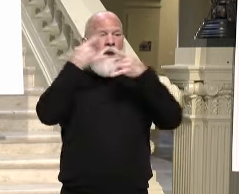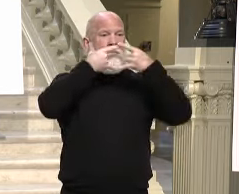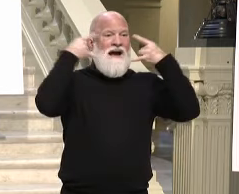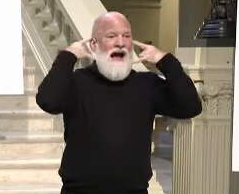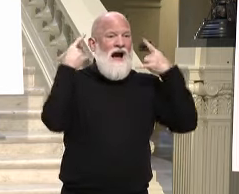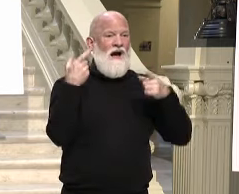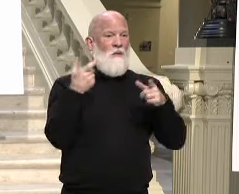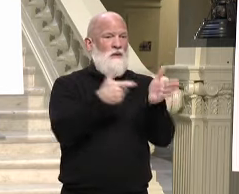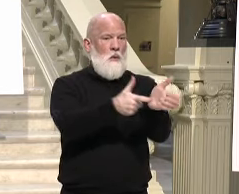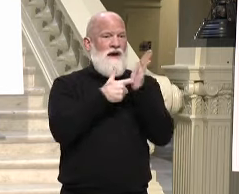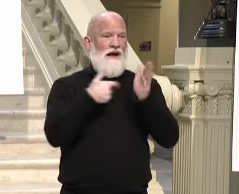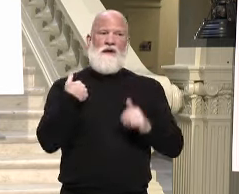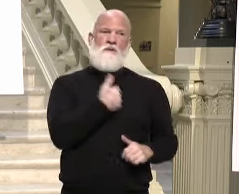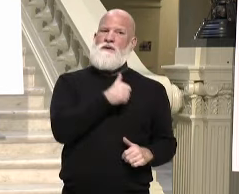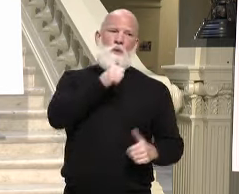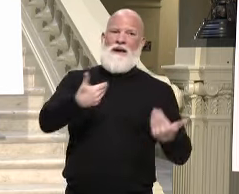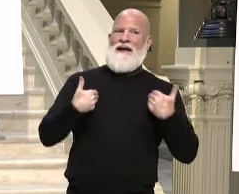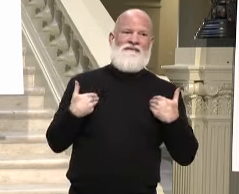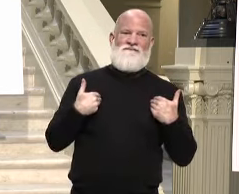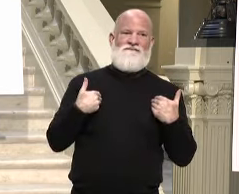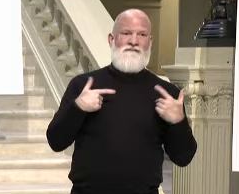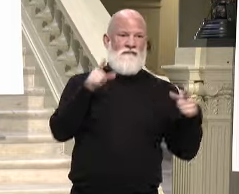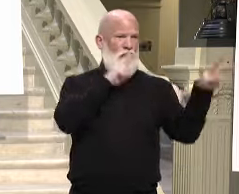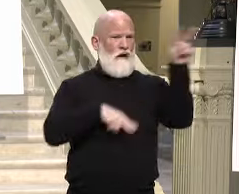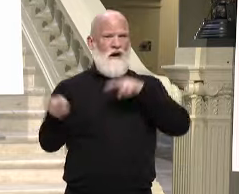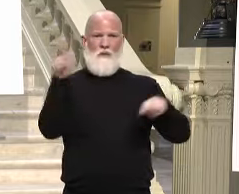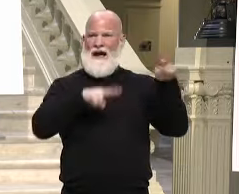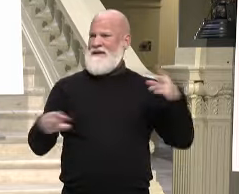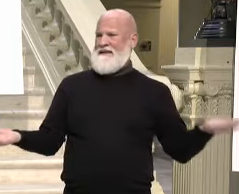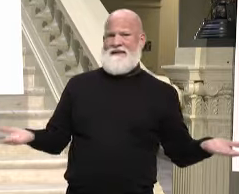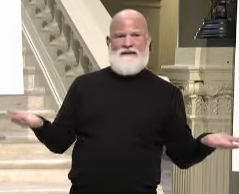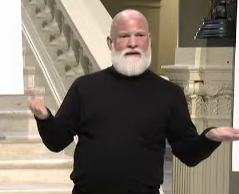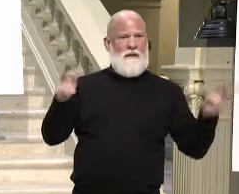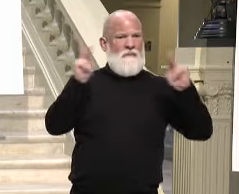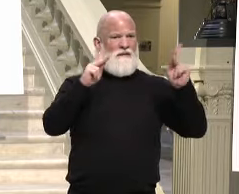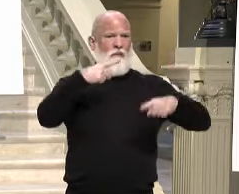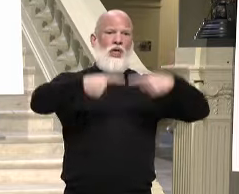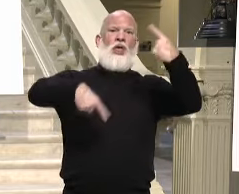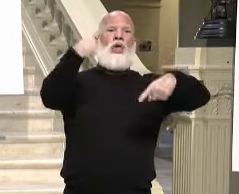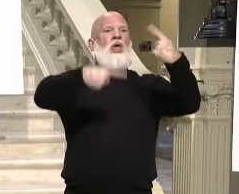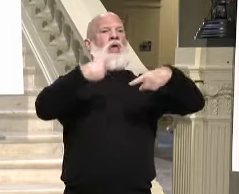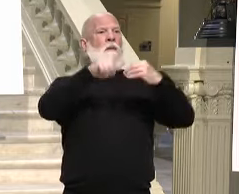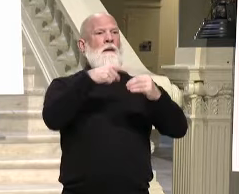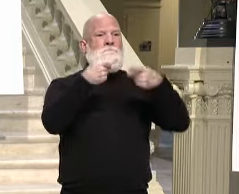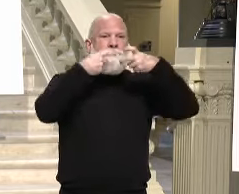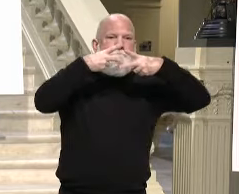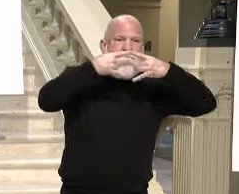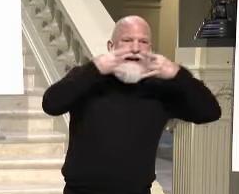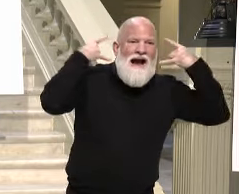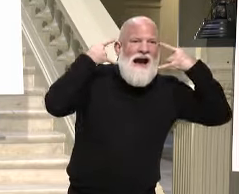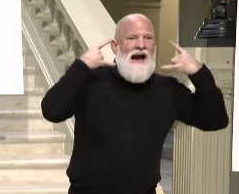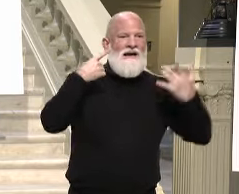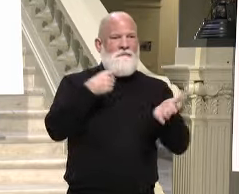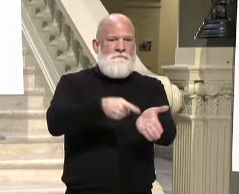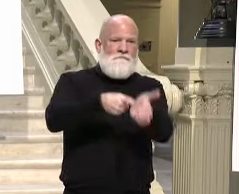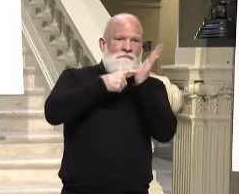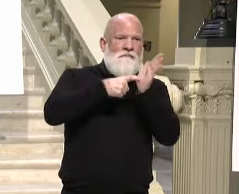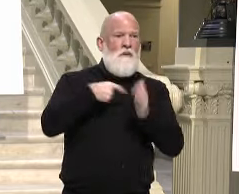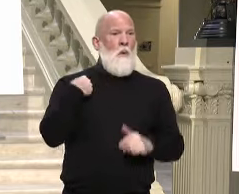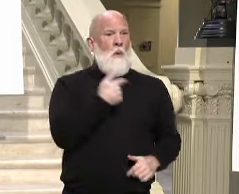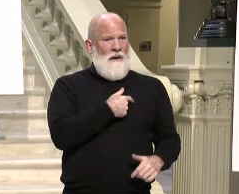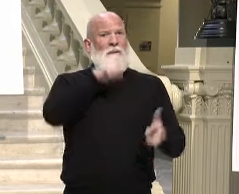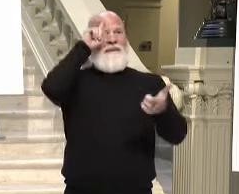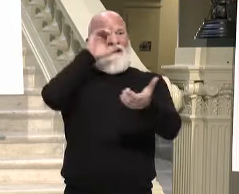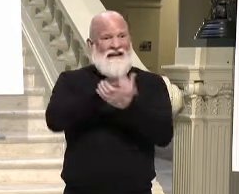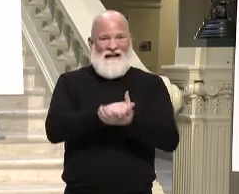If you look around now, people aren't arguing about the mass mandate anymore because Dr. Toomey and I believe that people wanted to do the